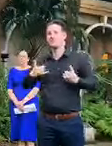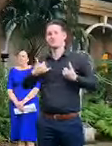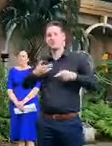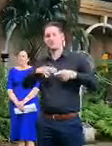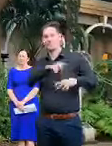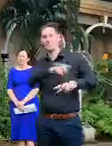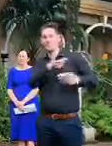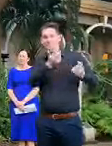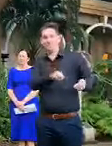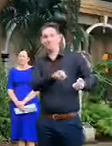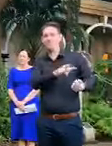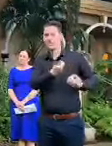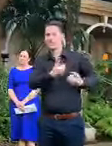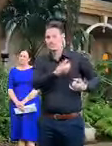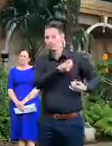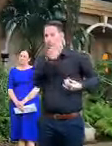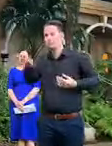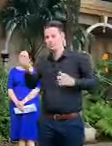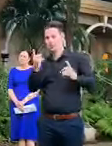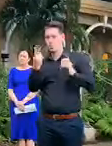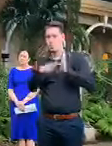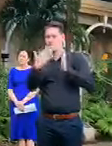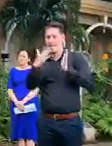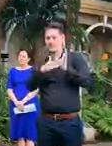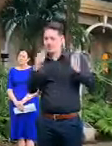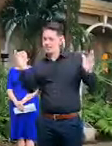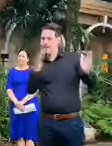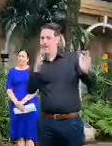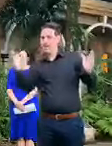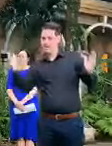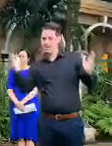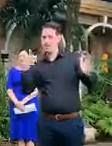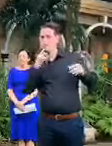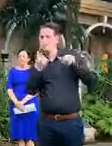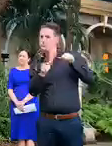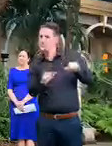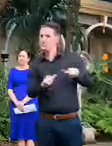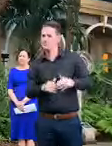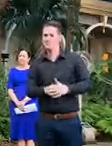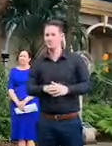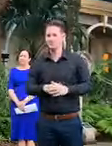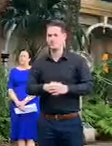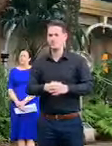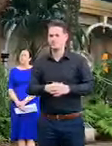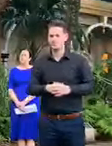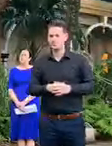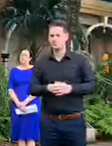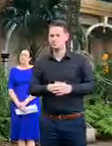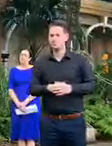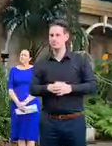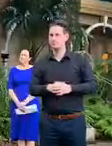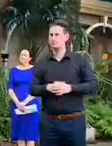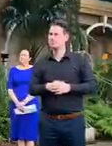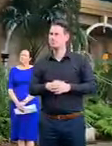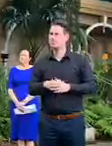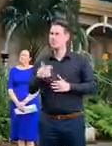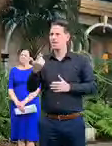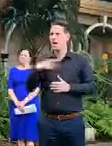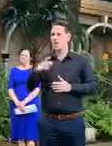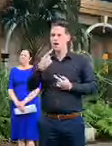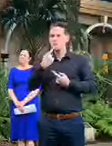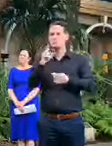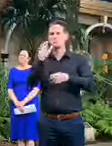is unwell. So really maintain that and that's why that those requirements about